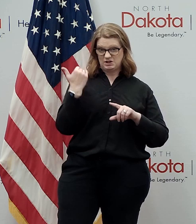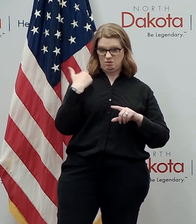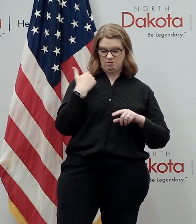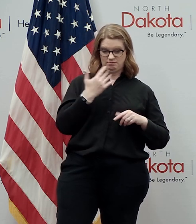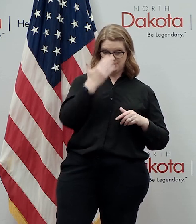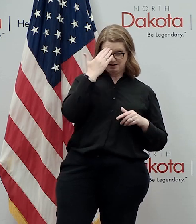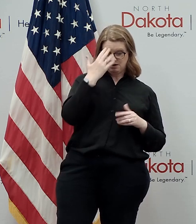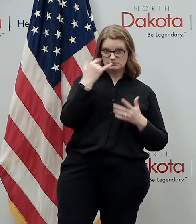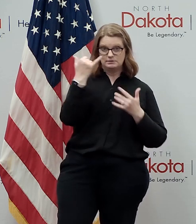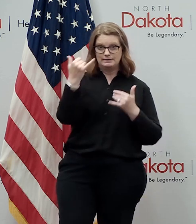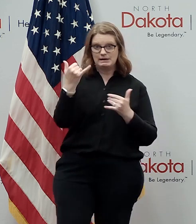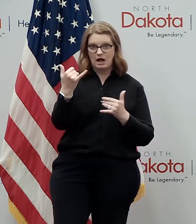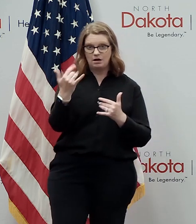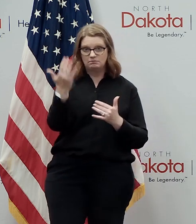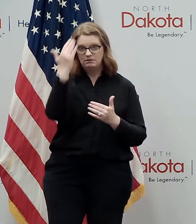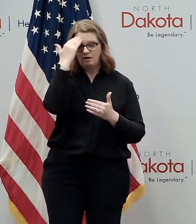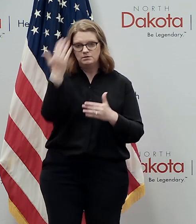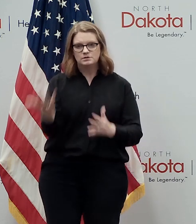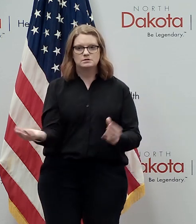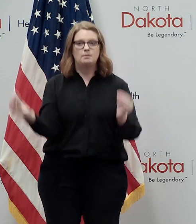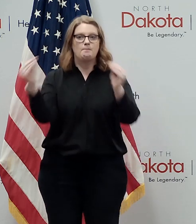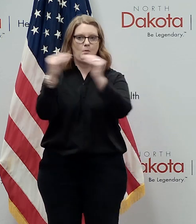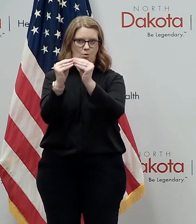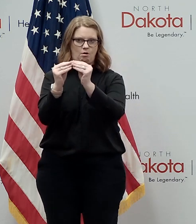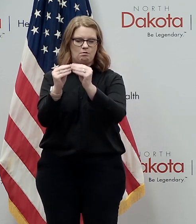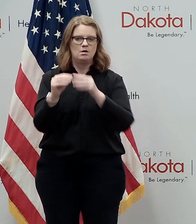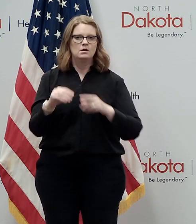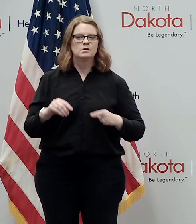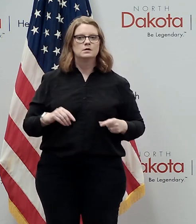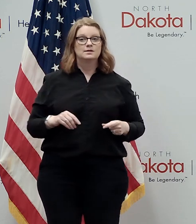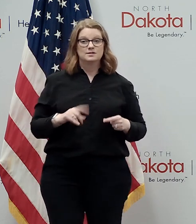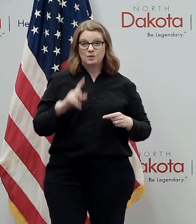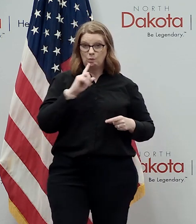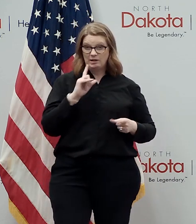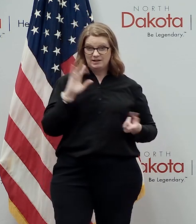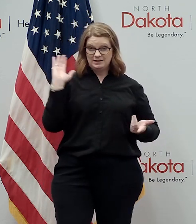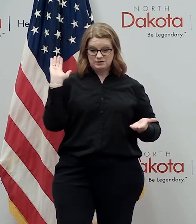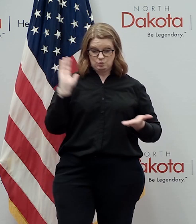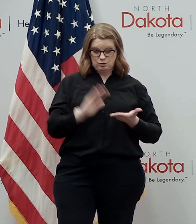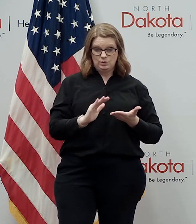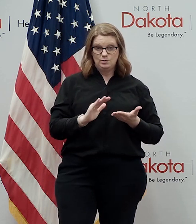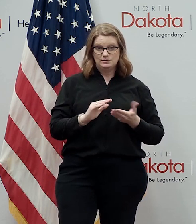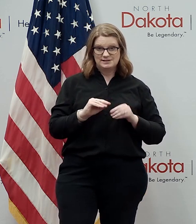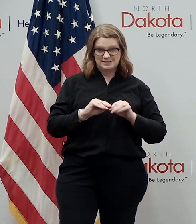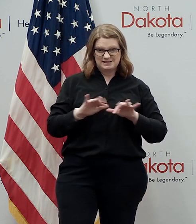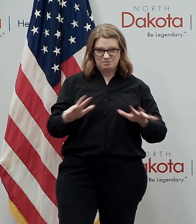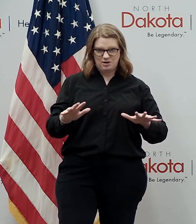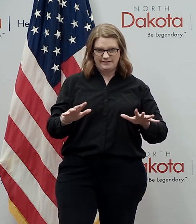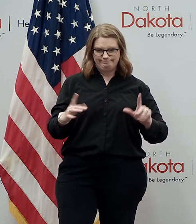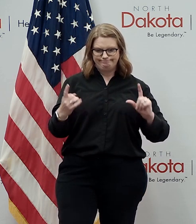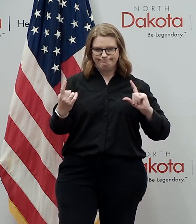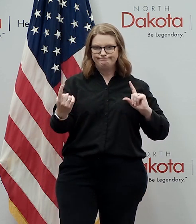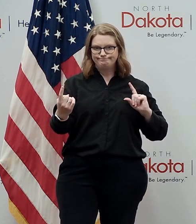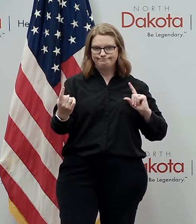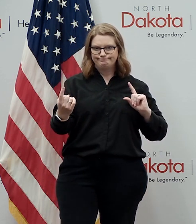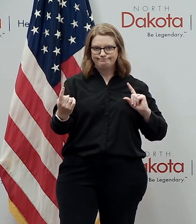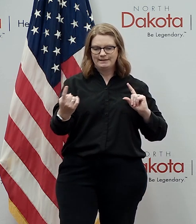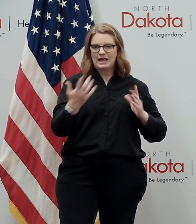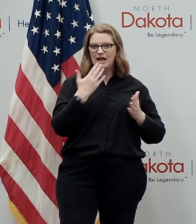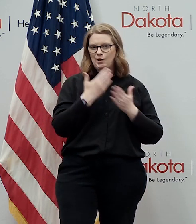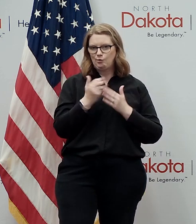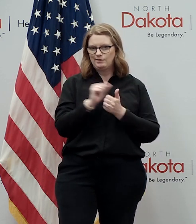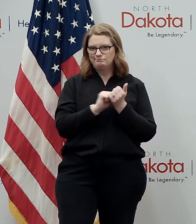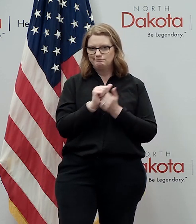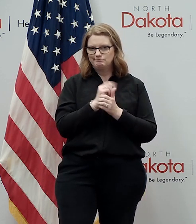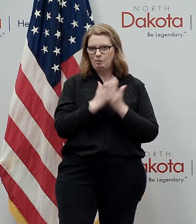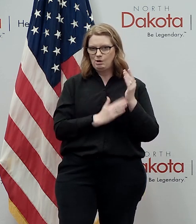uh we still understand that the best way to reduce the spread of disease is through social distancing and good hygiene